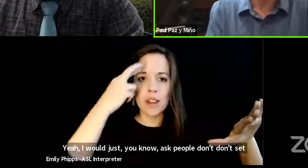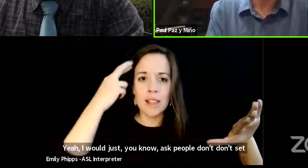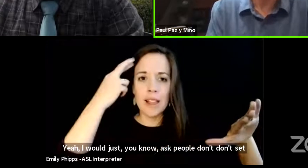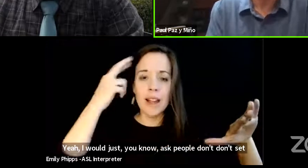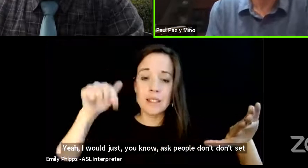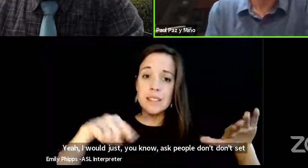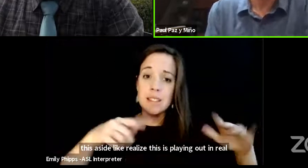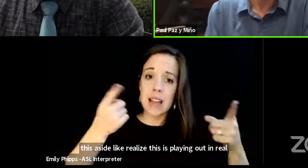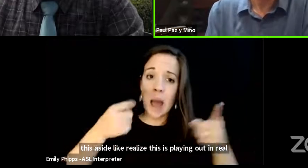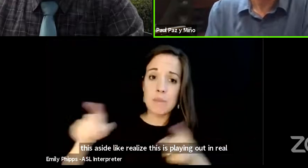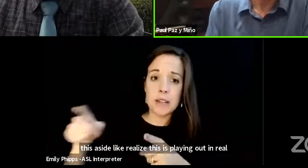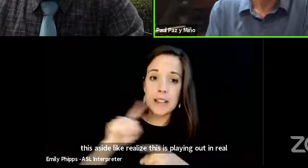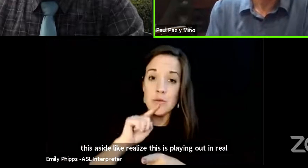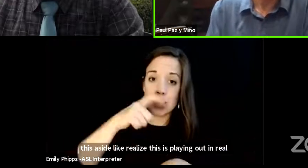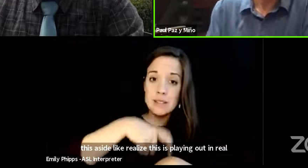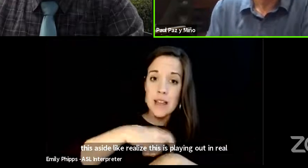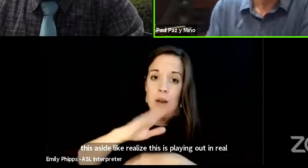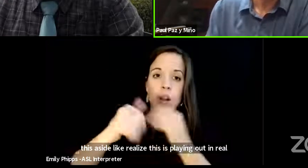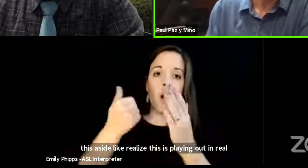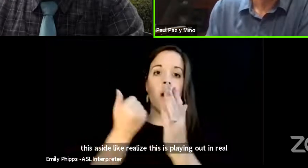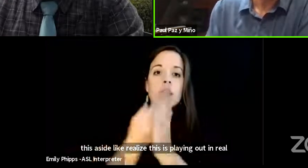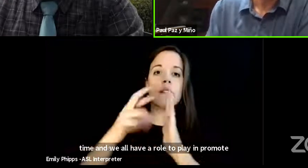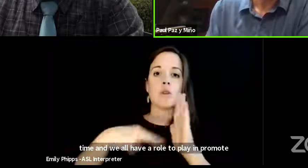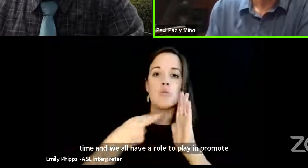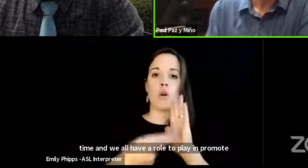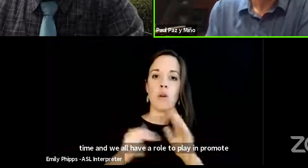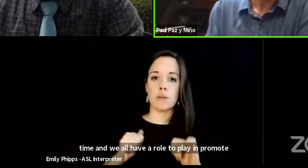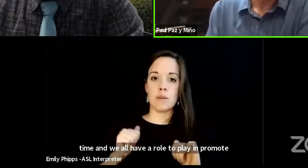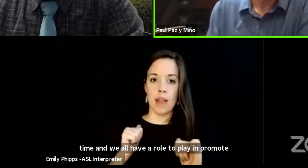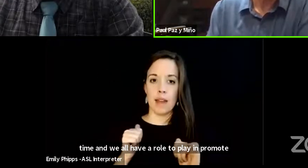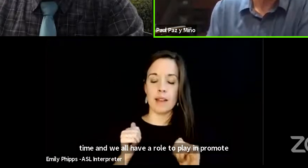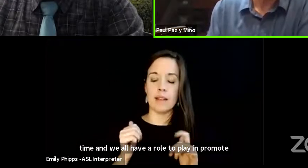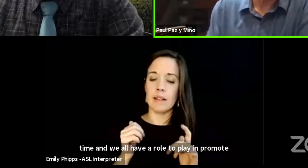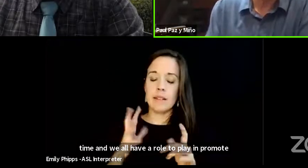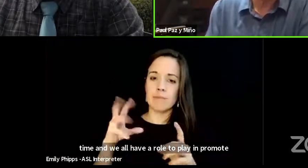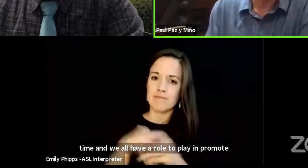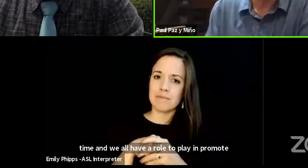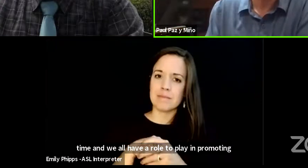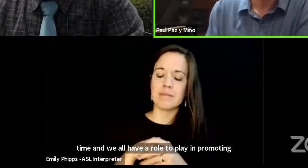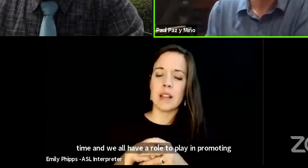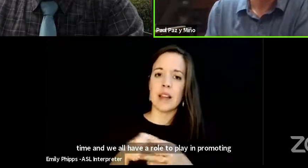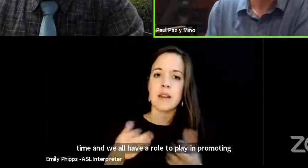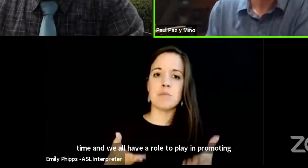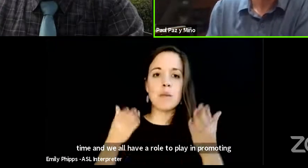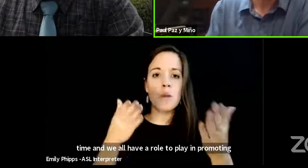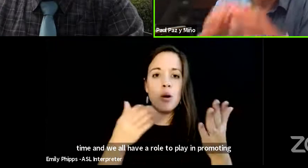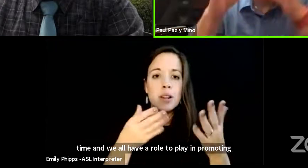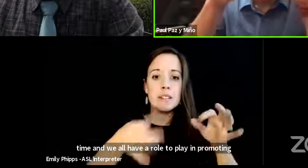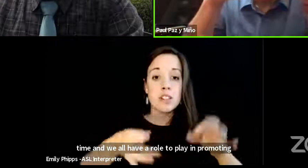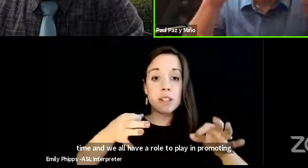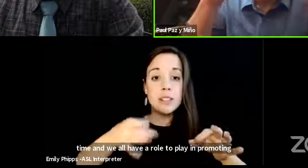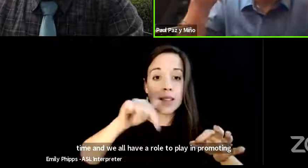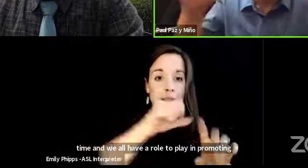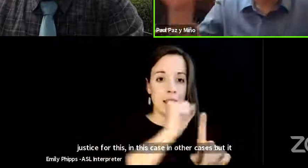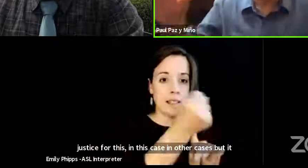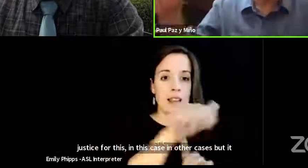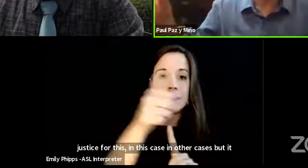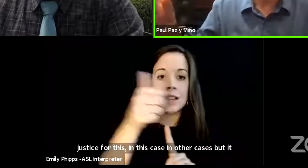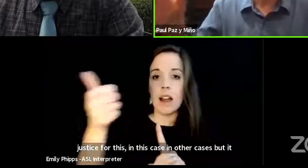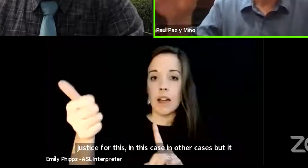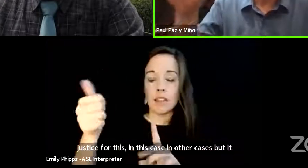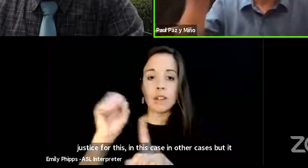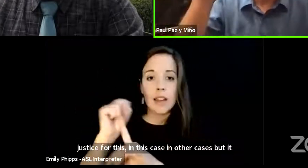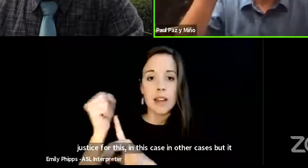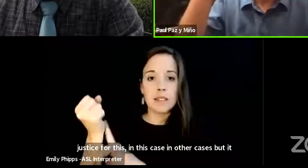time and we all have a role to play in in promoting justice for this in this case and other cases but it really